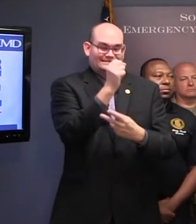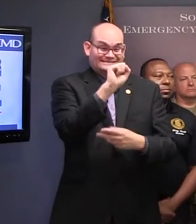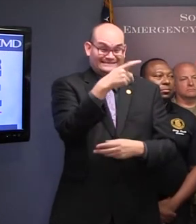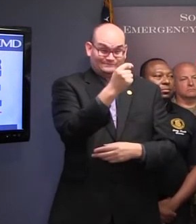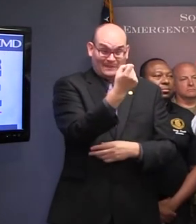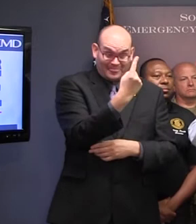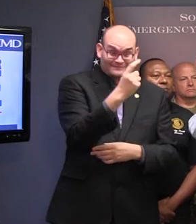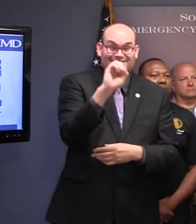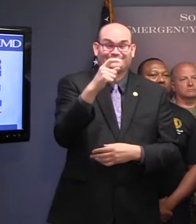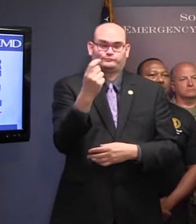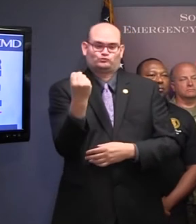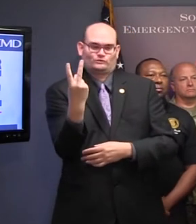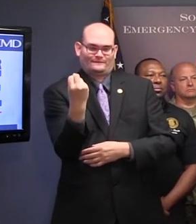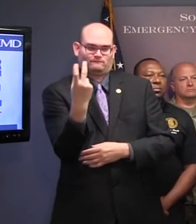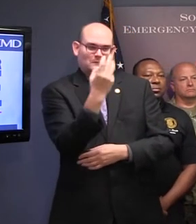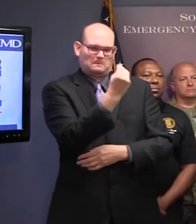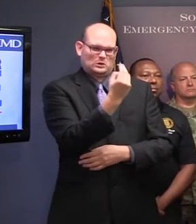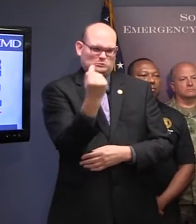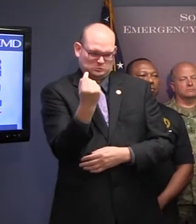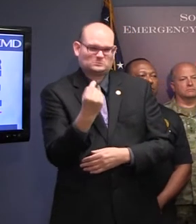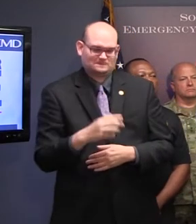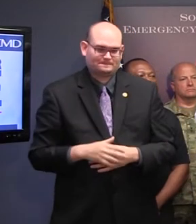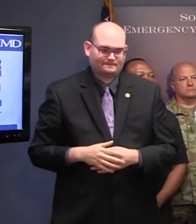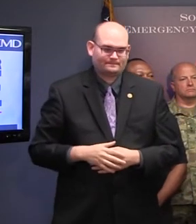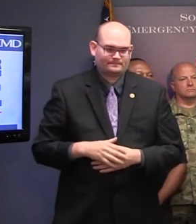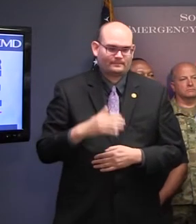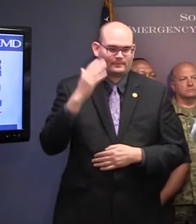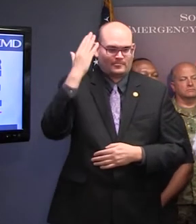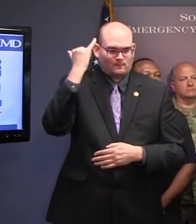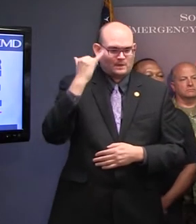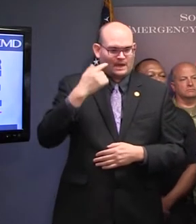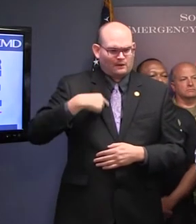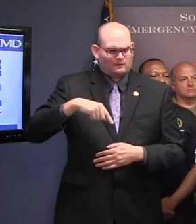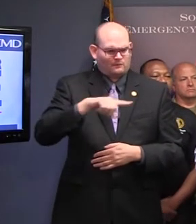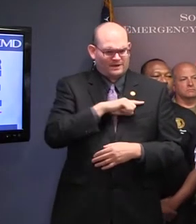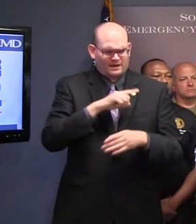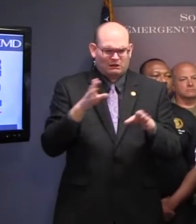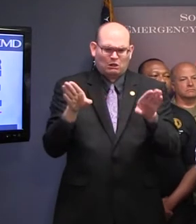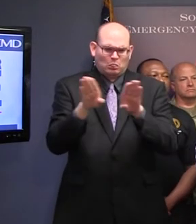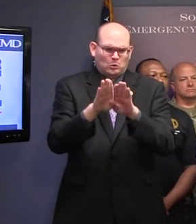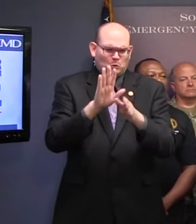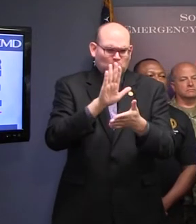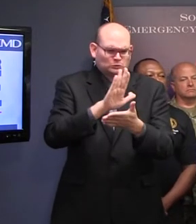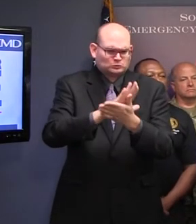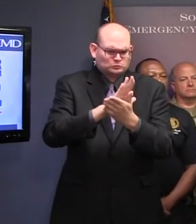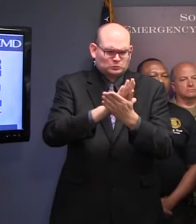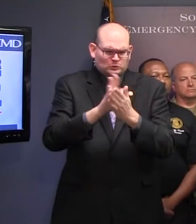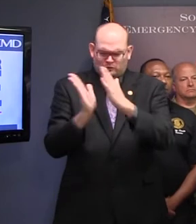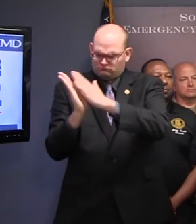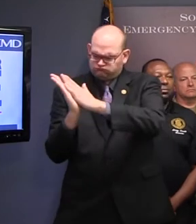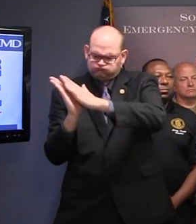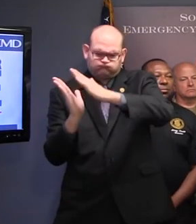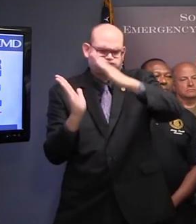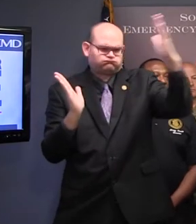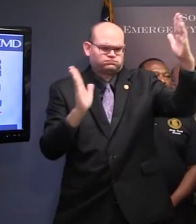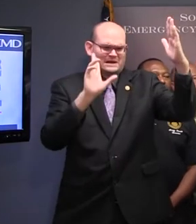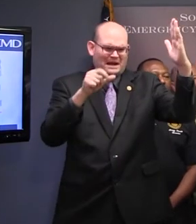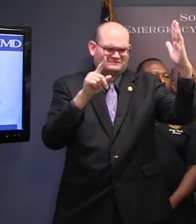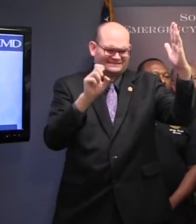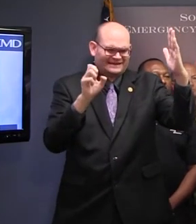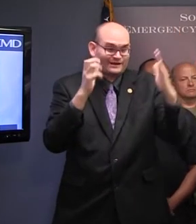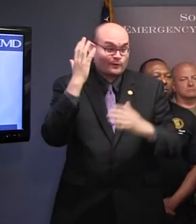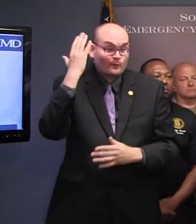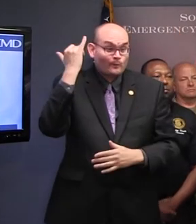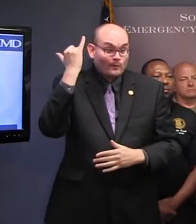Why would we close the schools away from the coast on up and towards the upstate? That's because we're going to have a lot of people